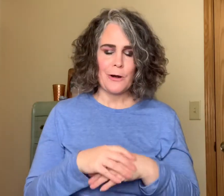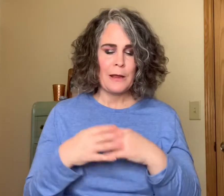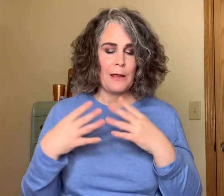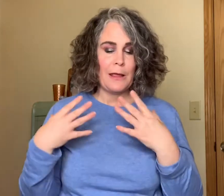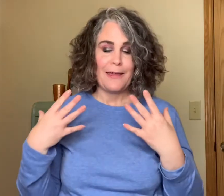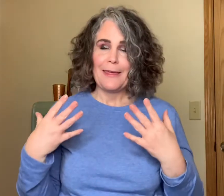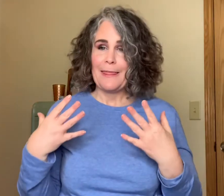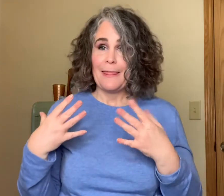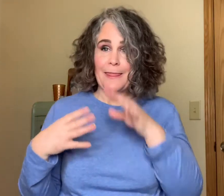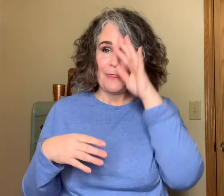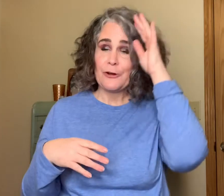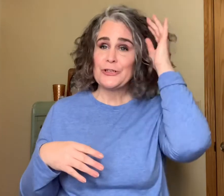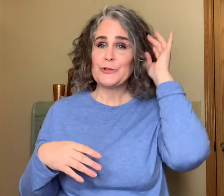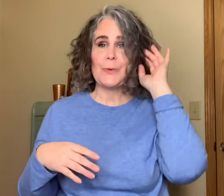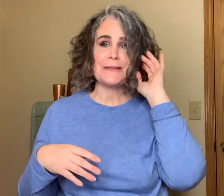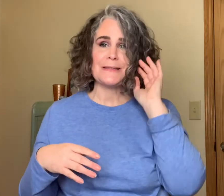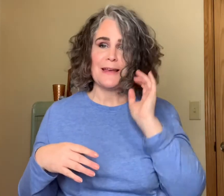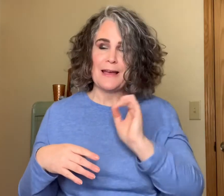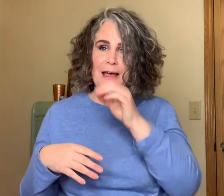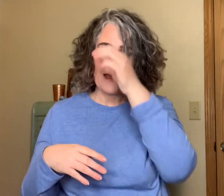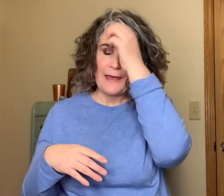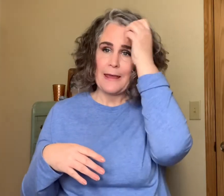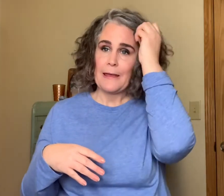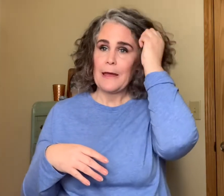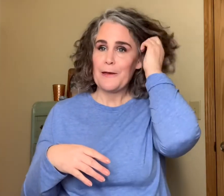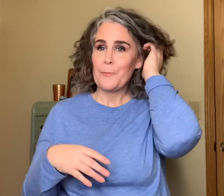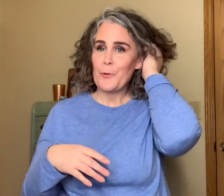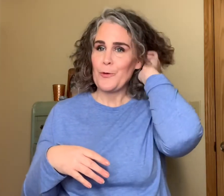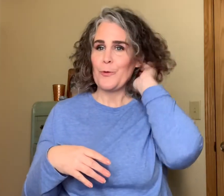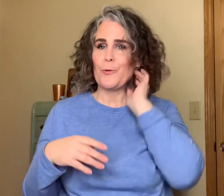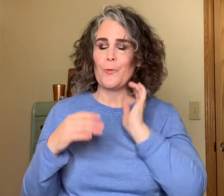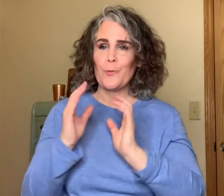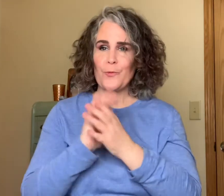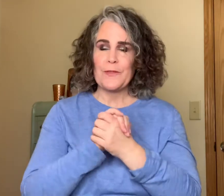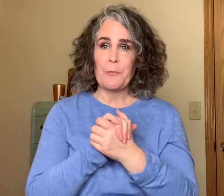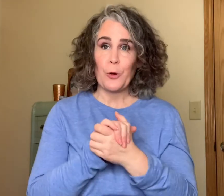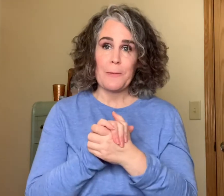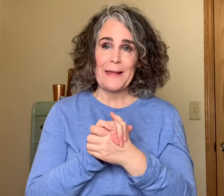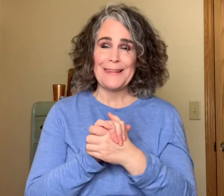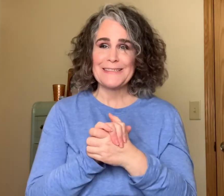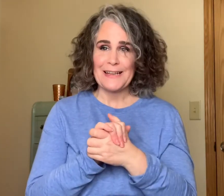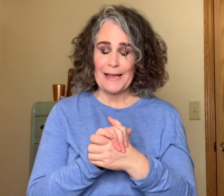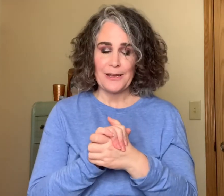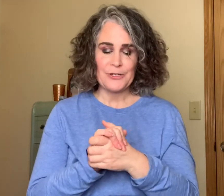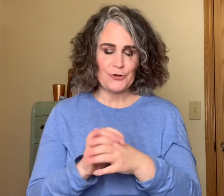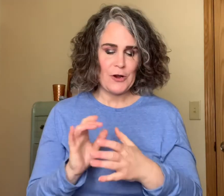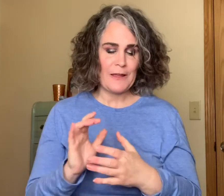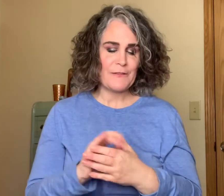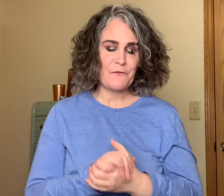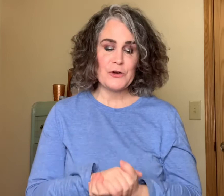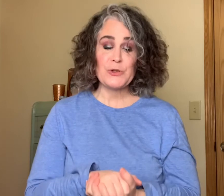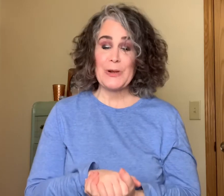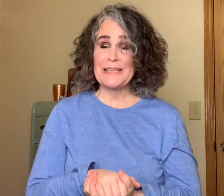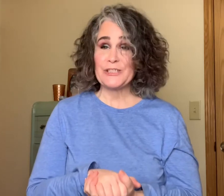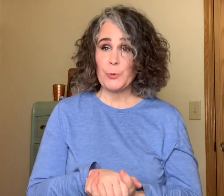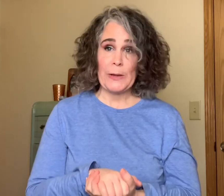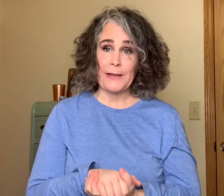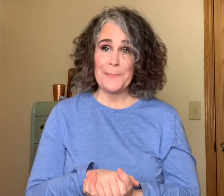they're just ones I that were on my list that I got to try the first one is Twilly by